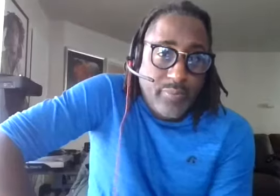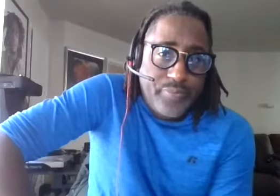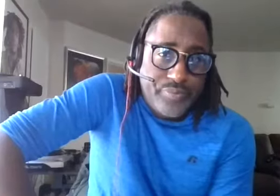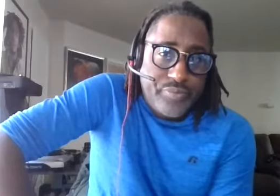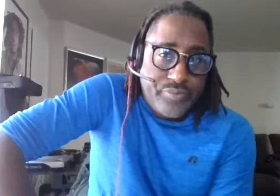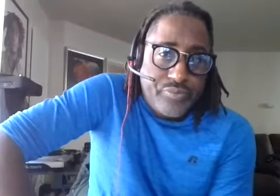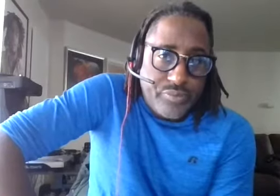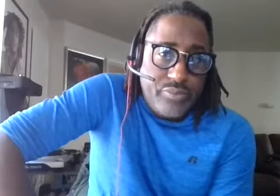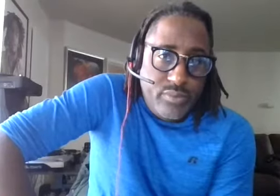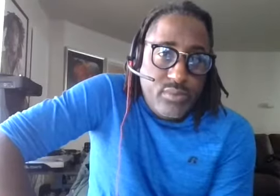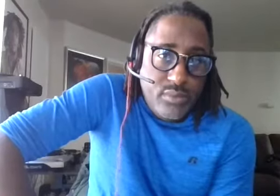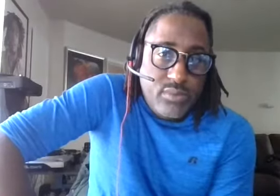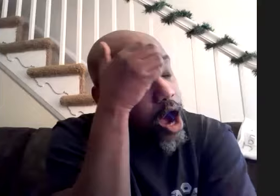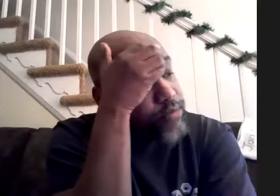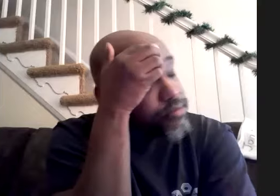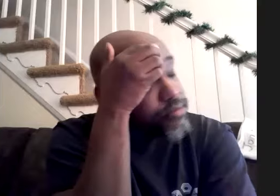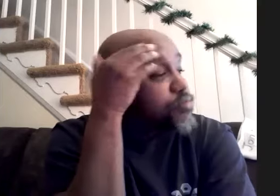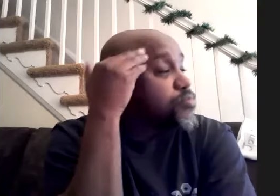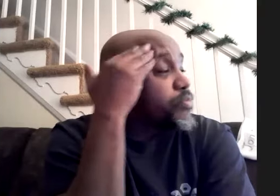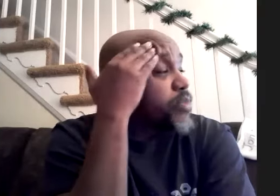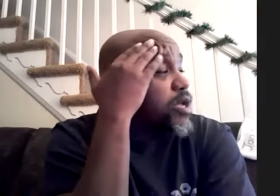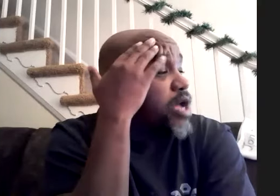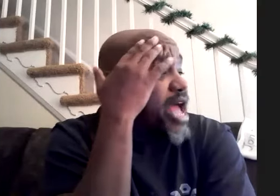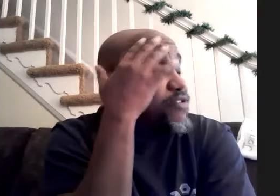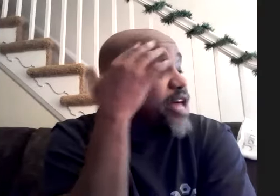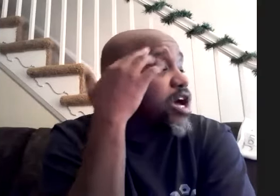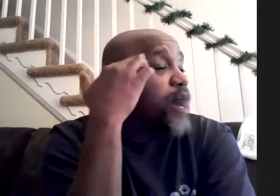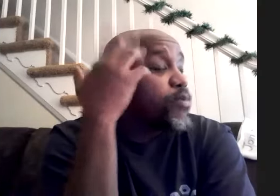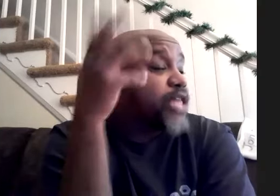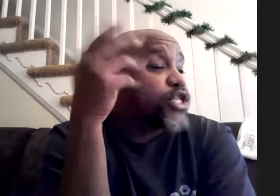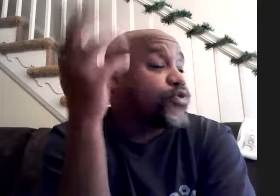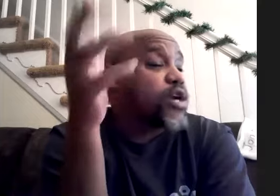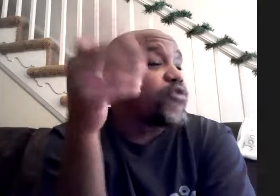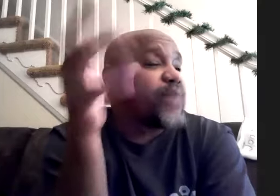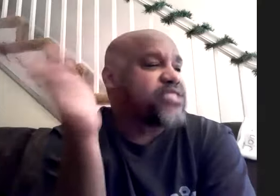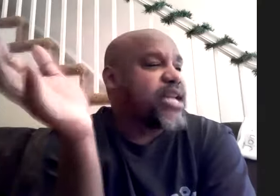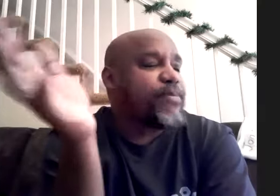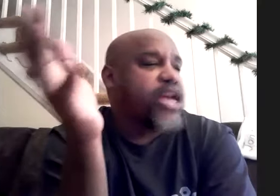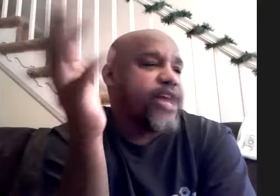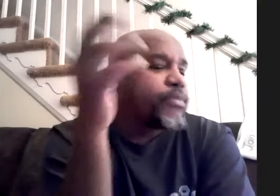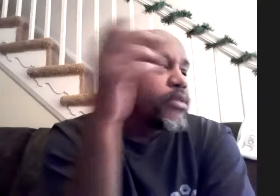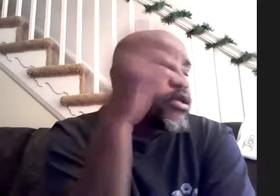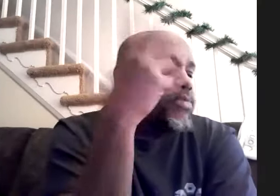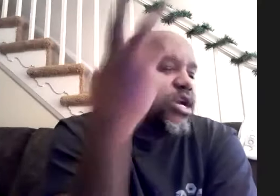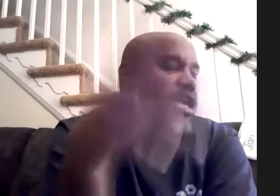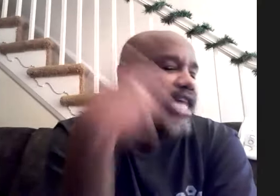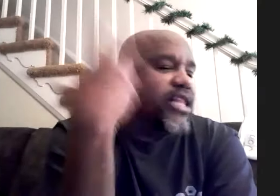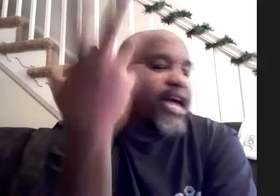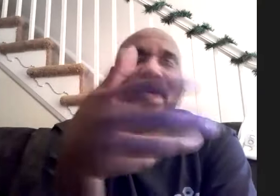fill in stuff i do um i have like a couple like two or three cover bands that i play in because i like playing